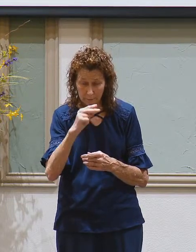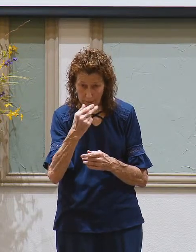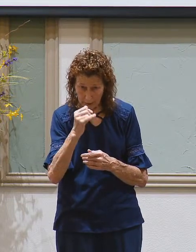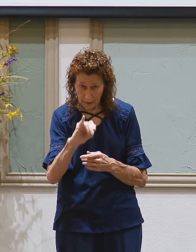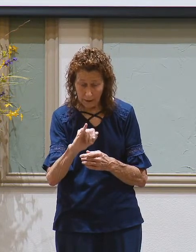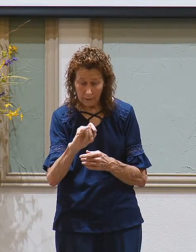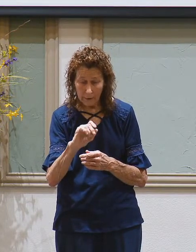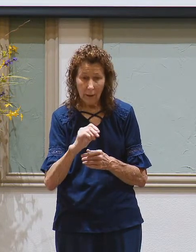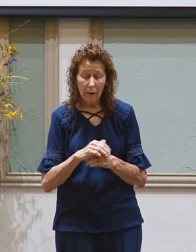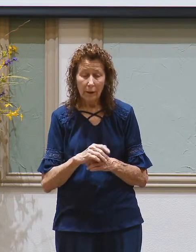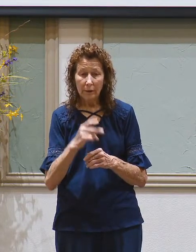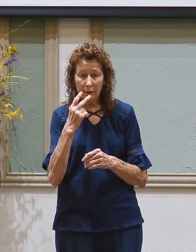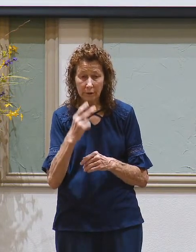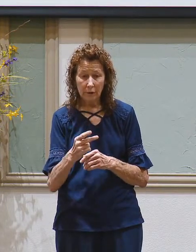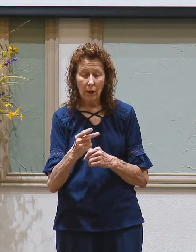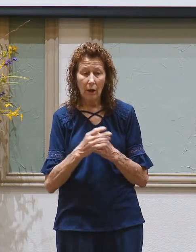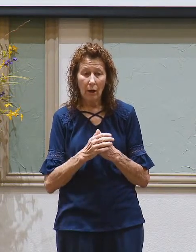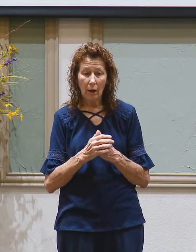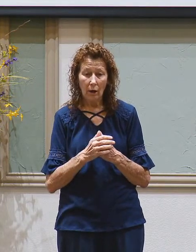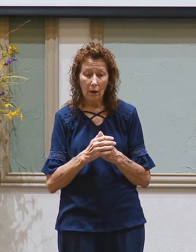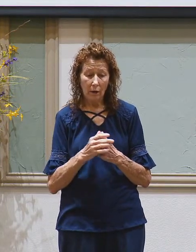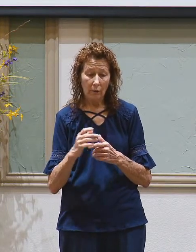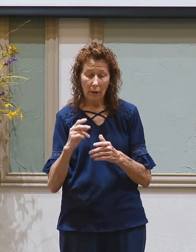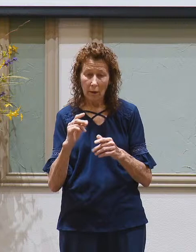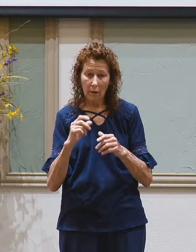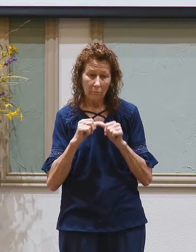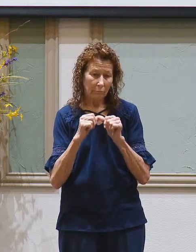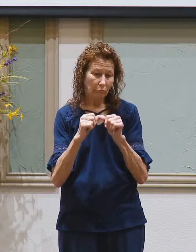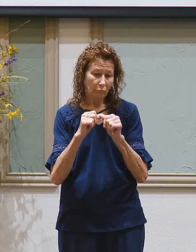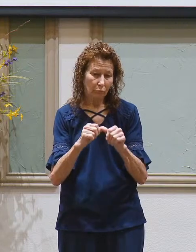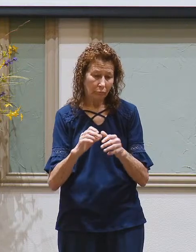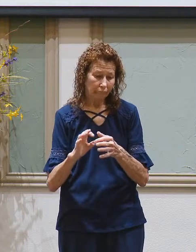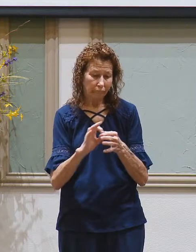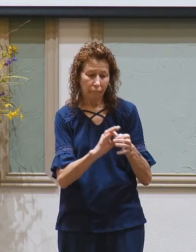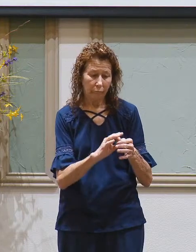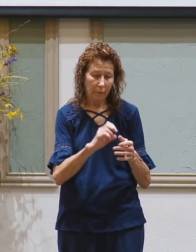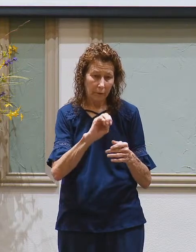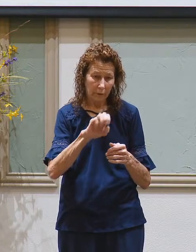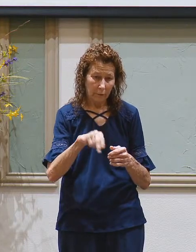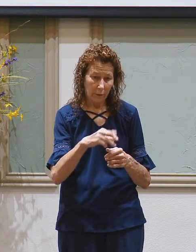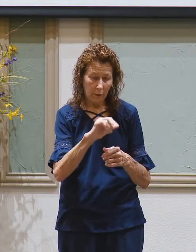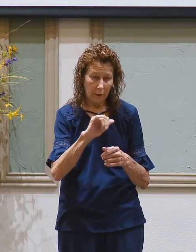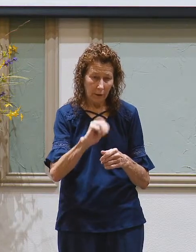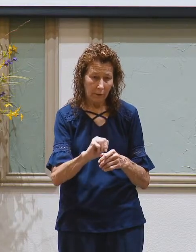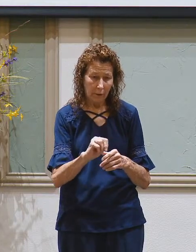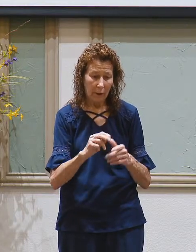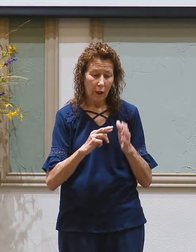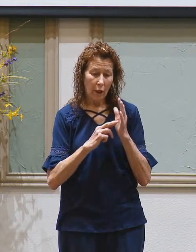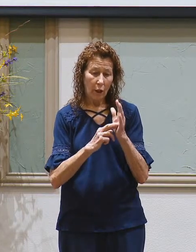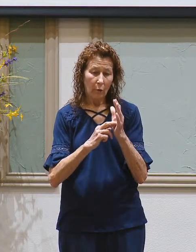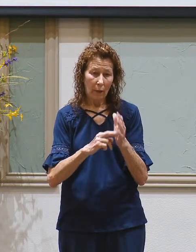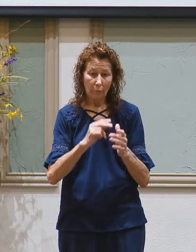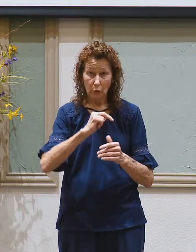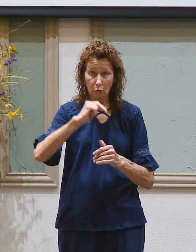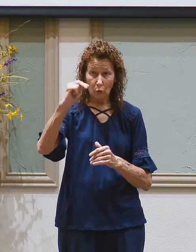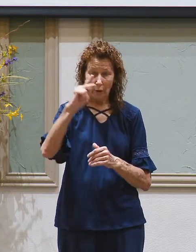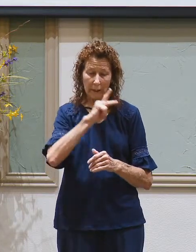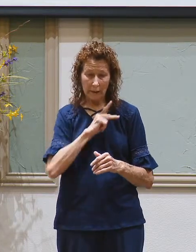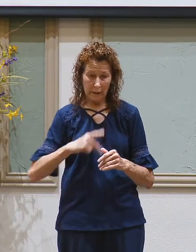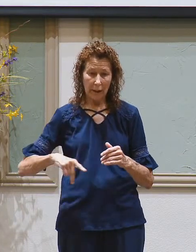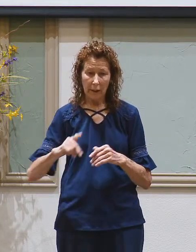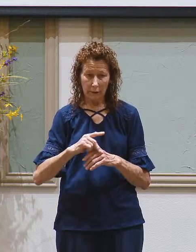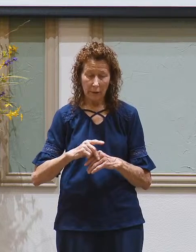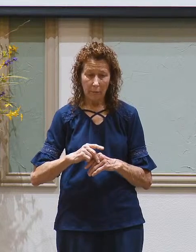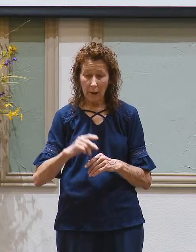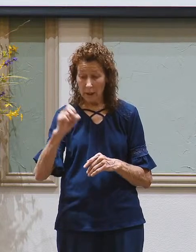reference to Ephraim. He comes to represent the northern kingdom. The